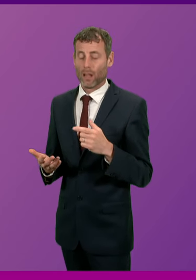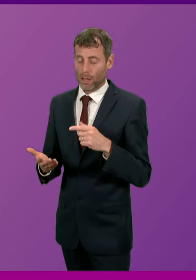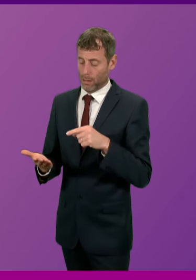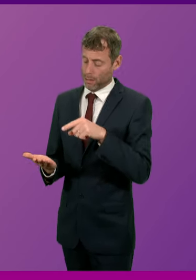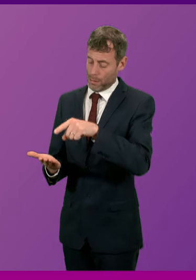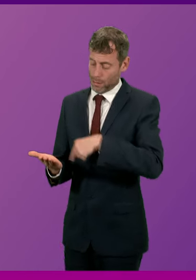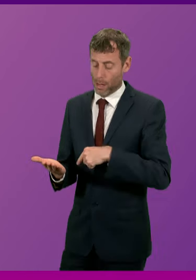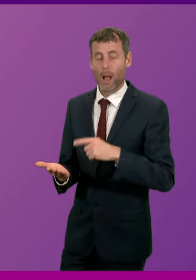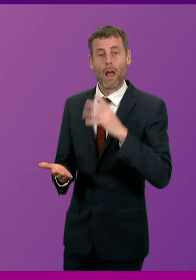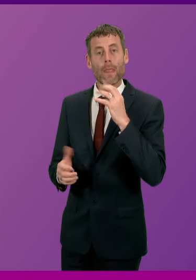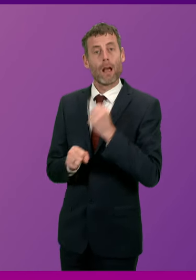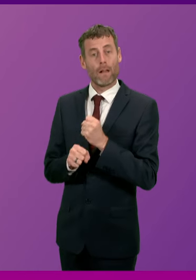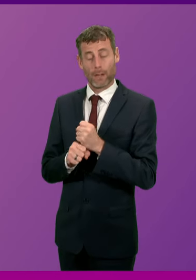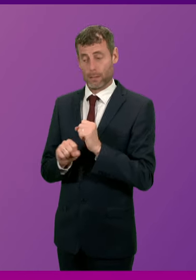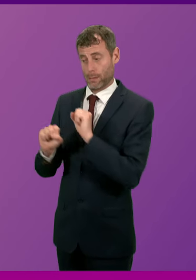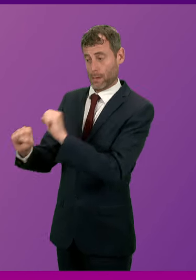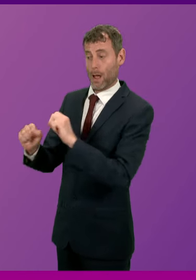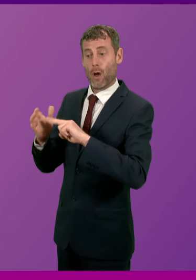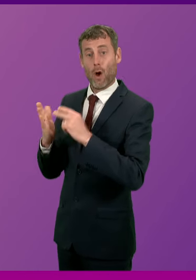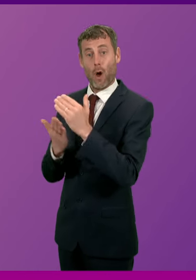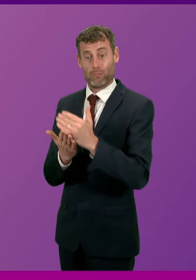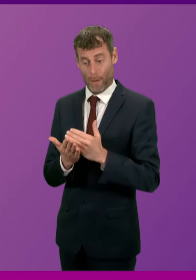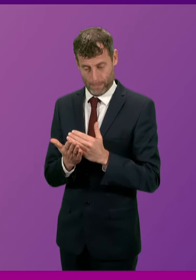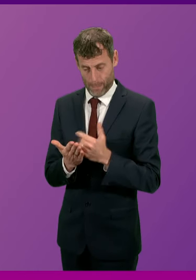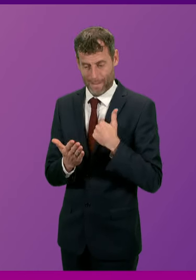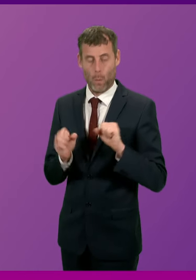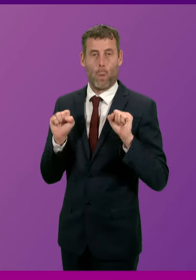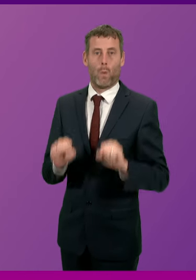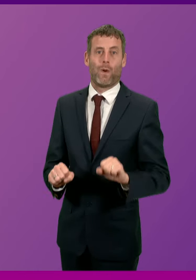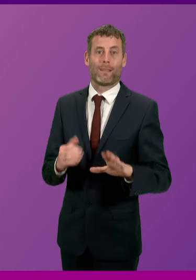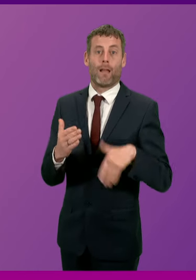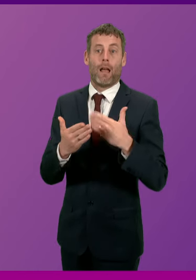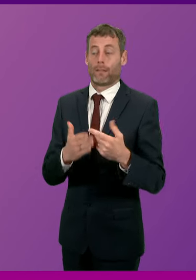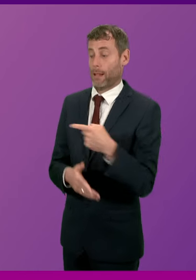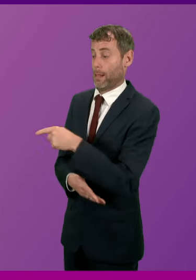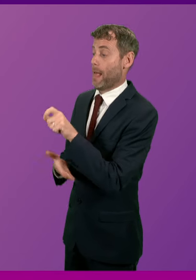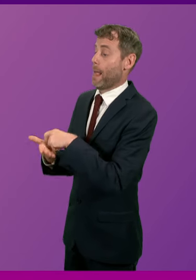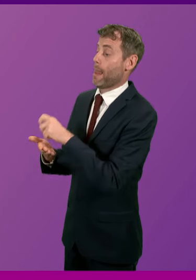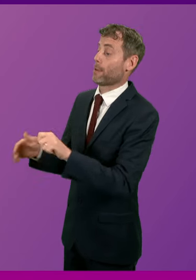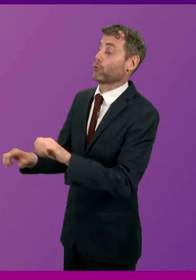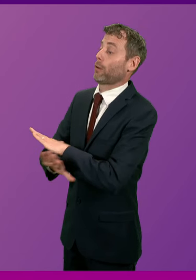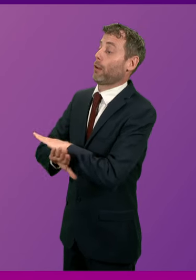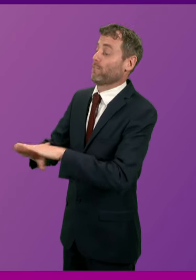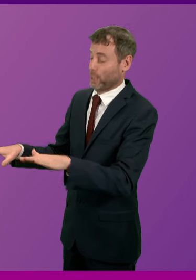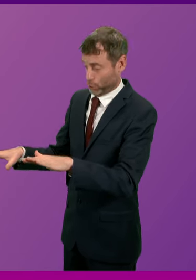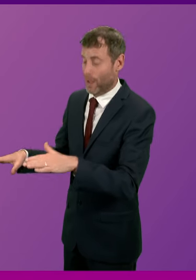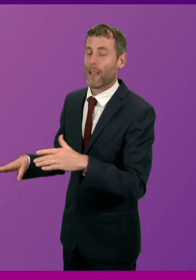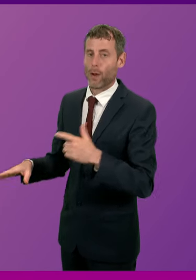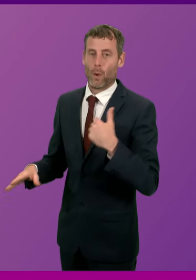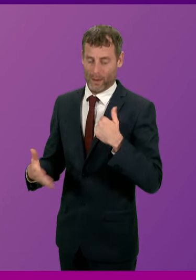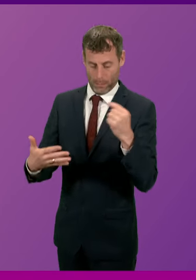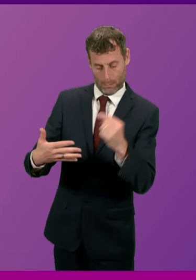of the government's programme will have to wait until after the United Kingdom election has been concluded